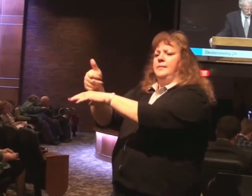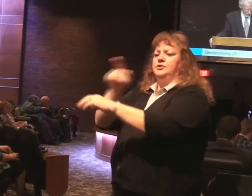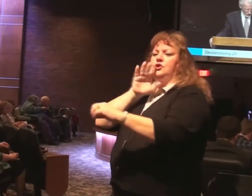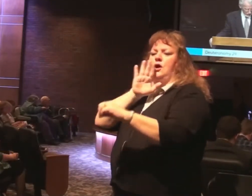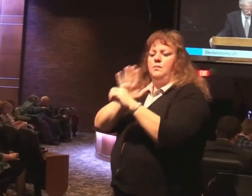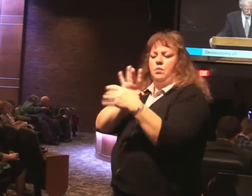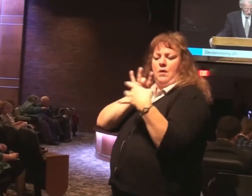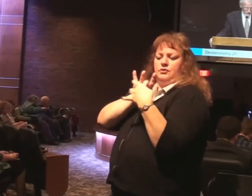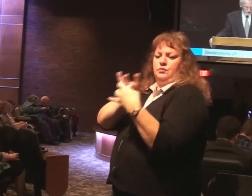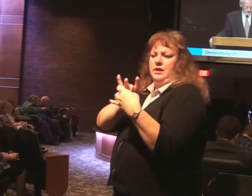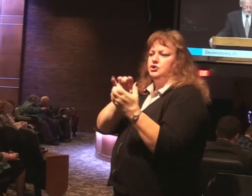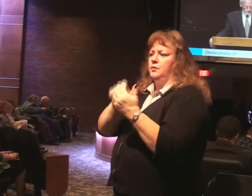with Israel.